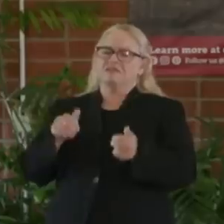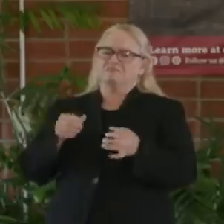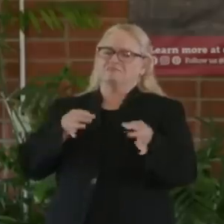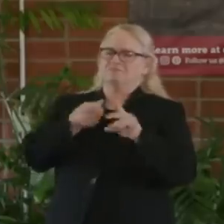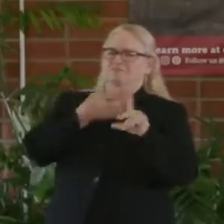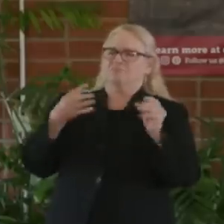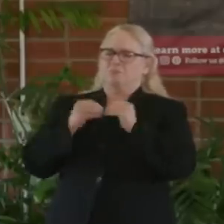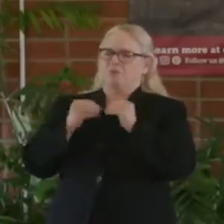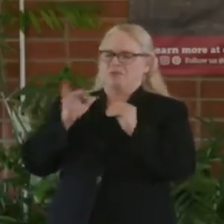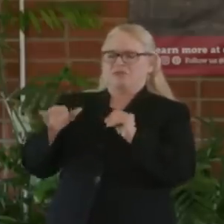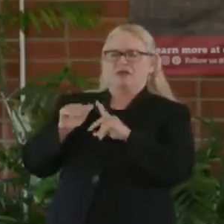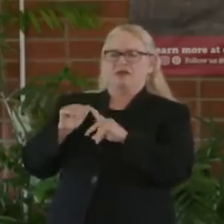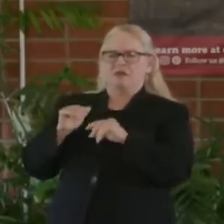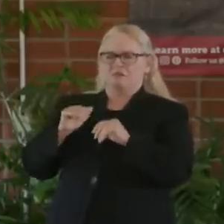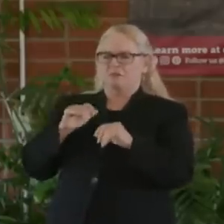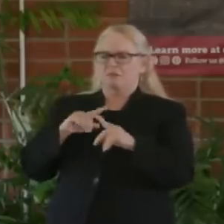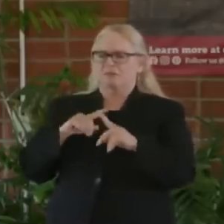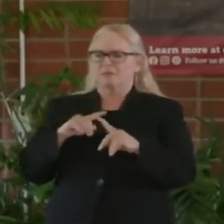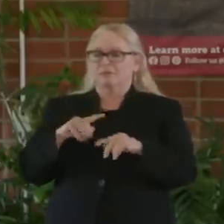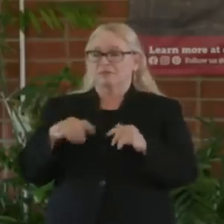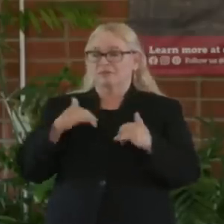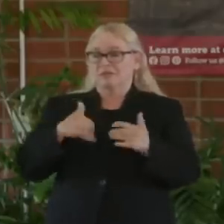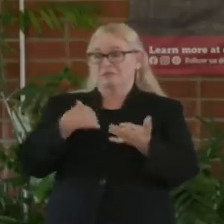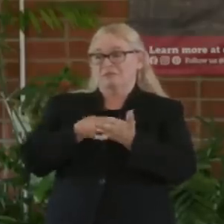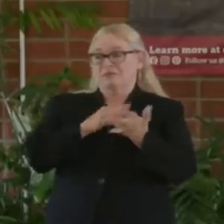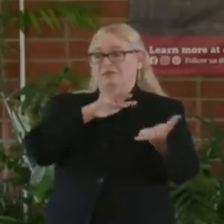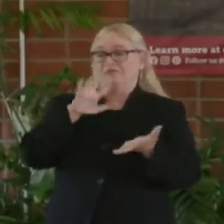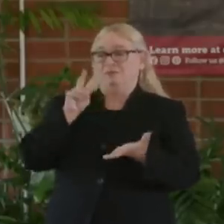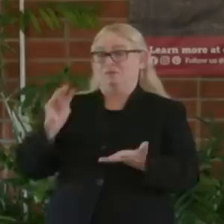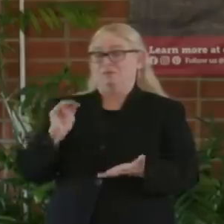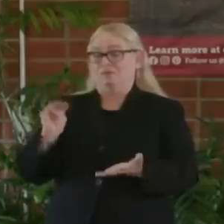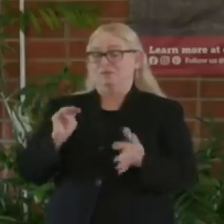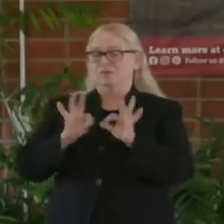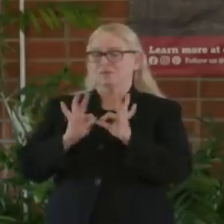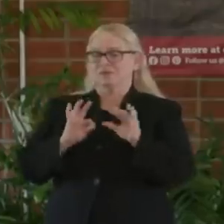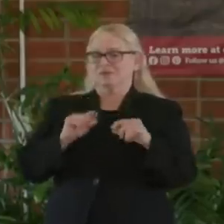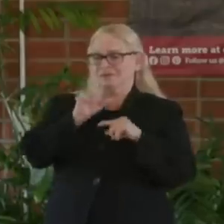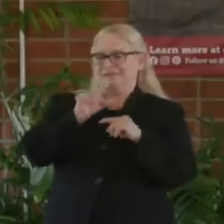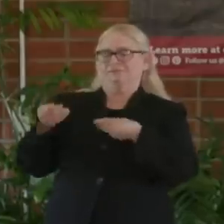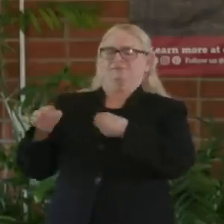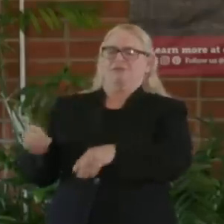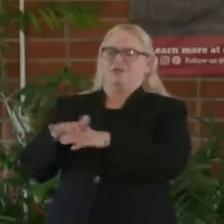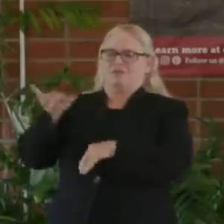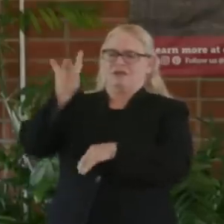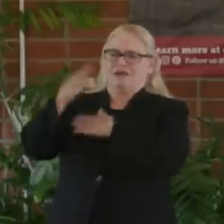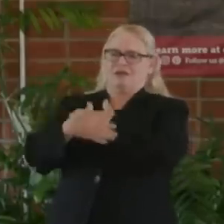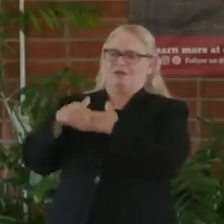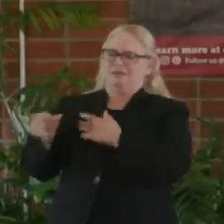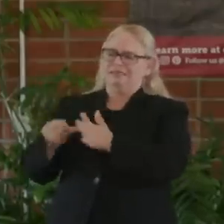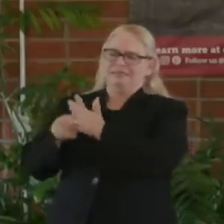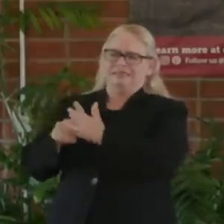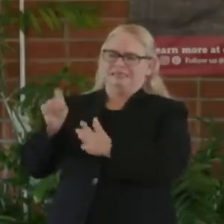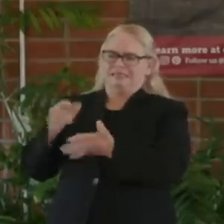these dollars, we think, are timely. These dollars certainly are critical and important, and they will build off local